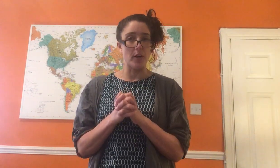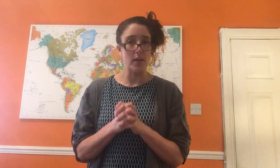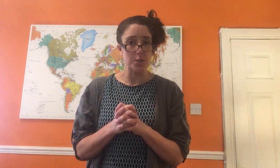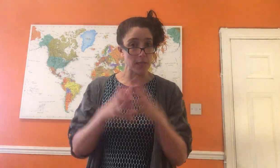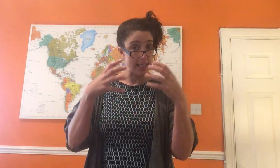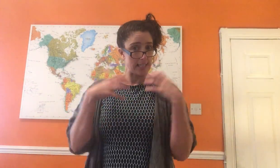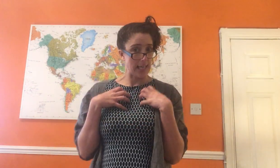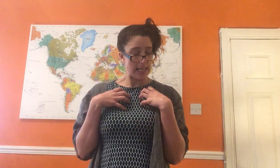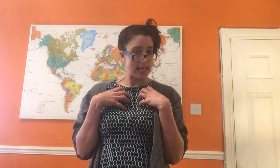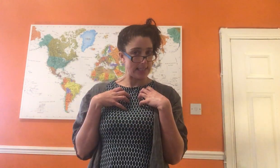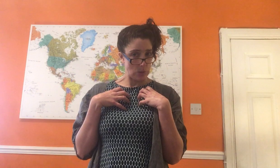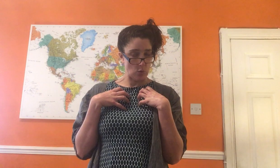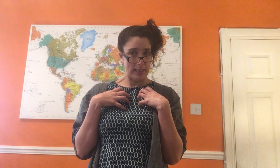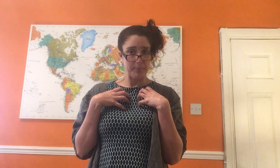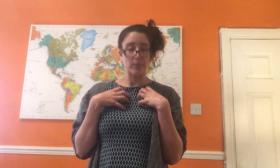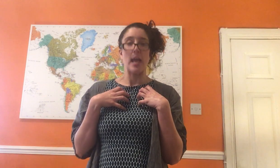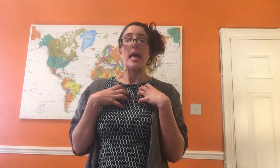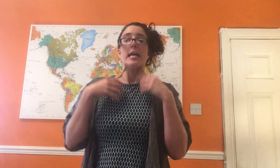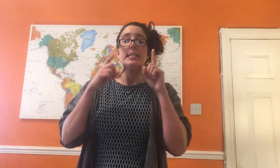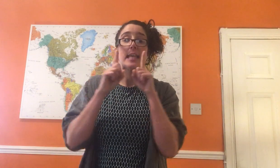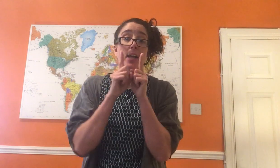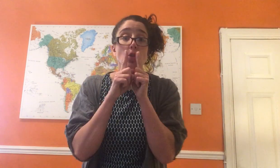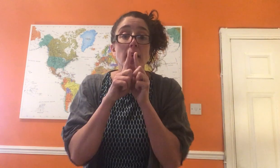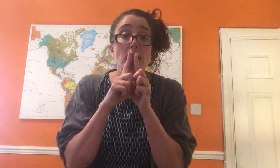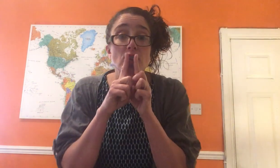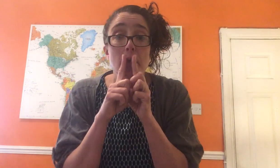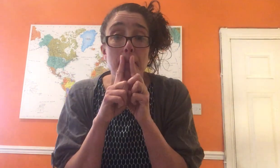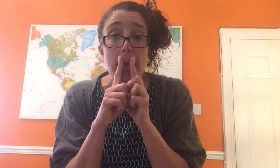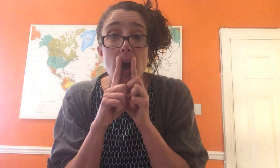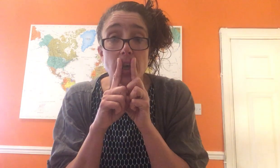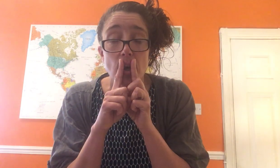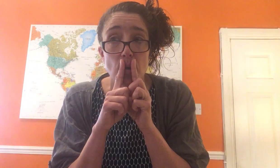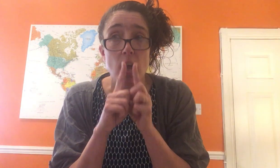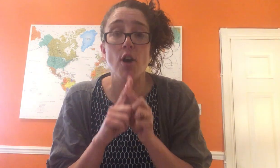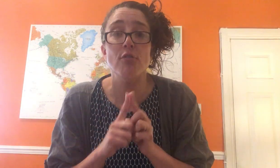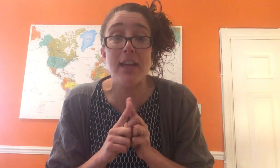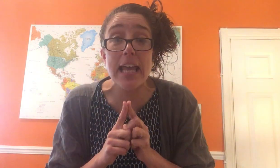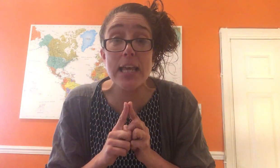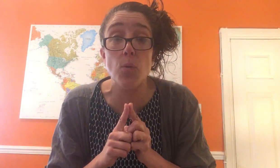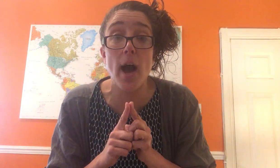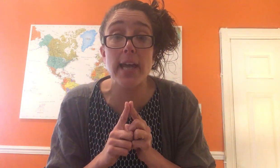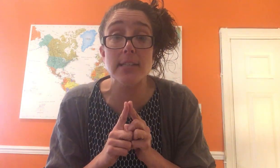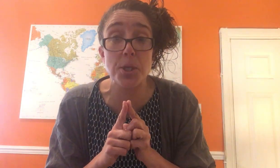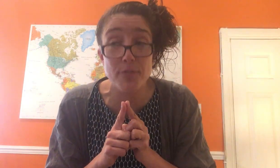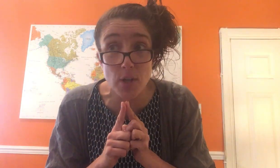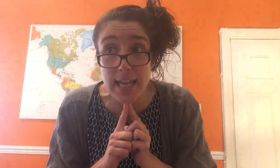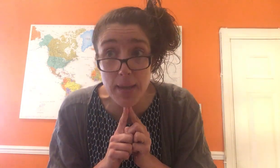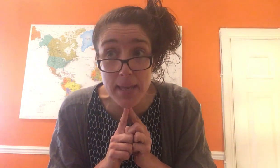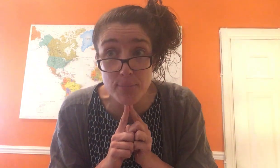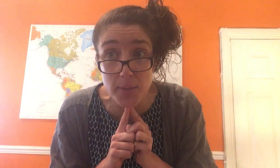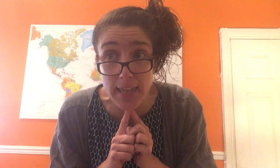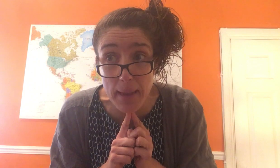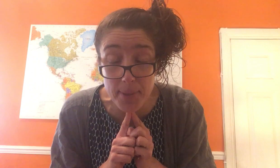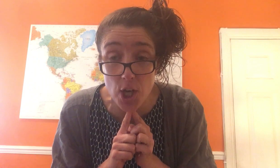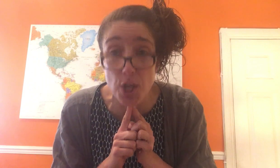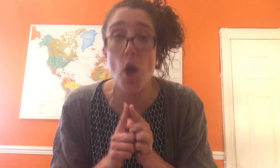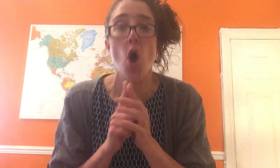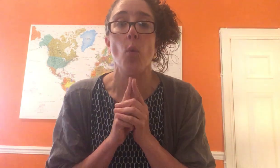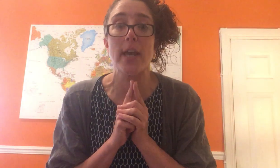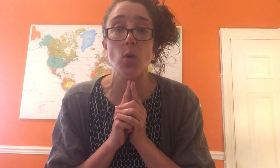First we're going to sing it nice and normally. Second we're going to do it piano, really quiet. I don't know if you can hear me, I'm doing it that piano. We're going